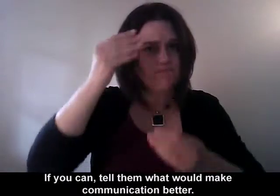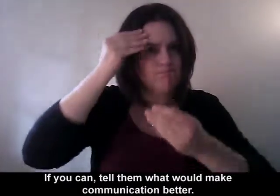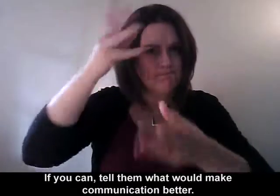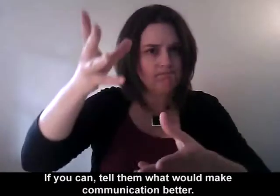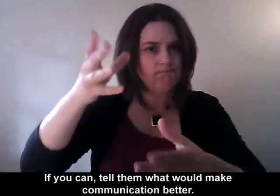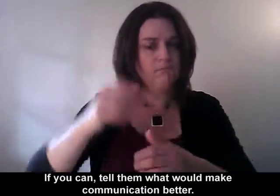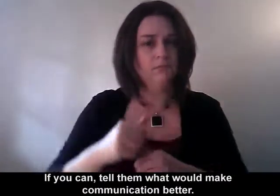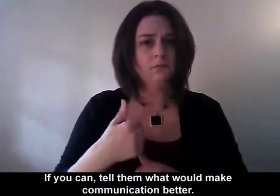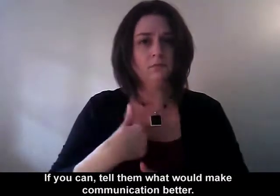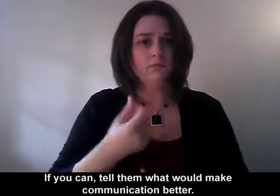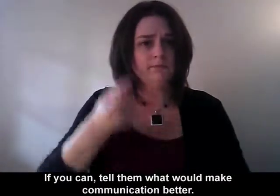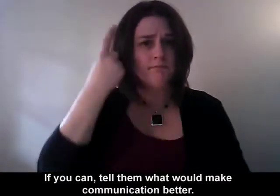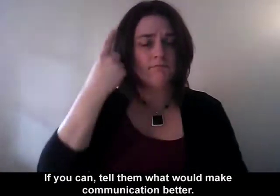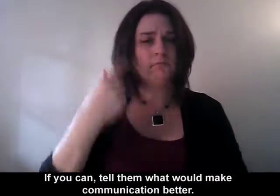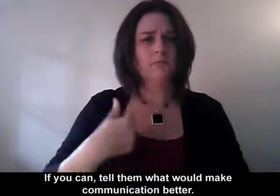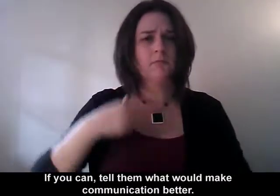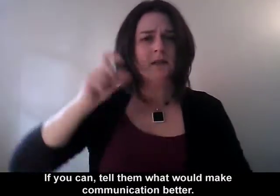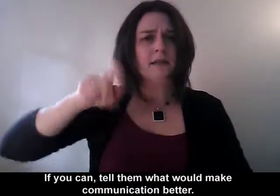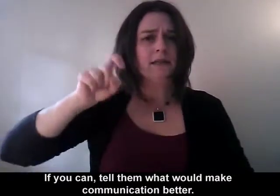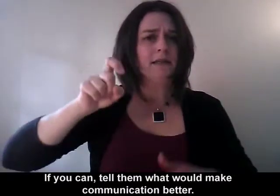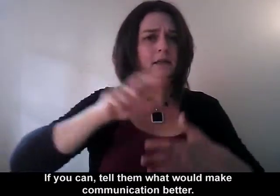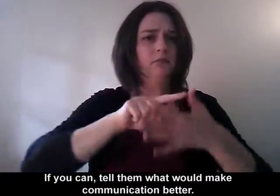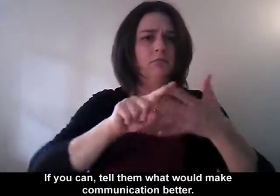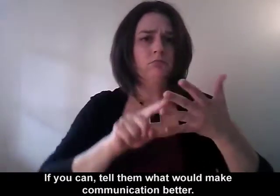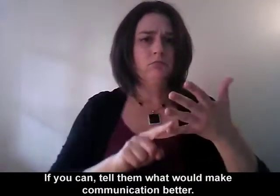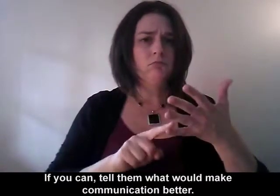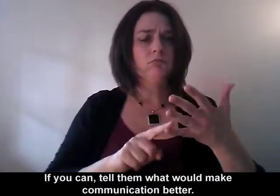If you can, tell them what would make communication better.